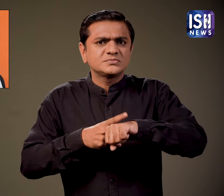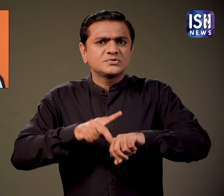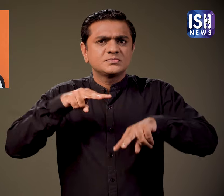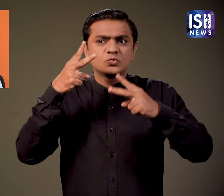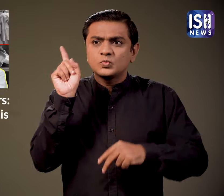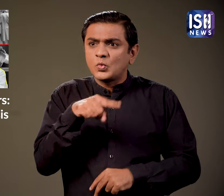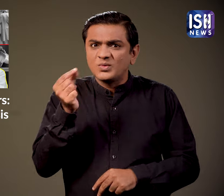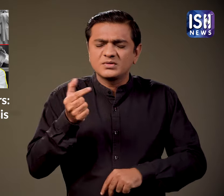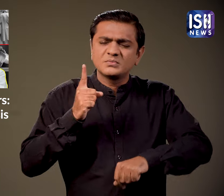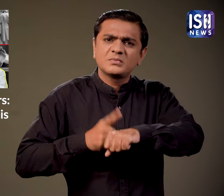punishment.